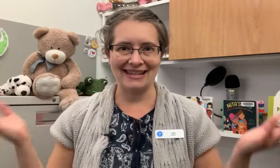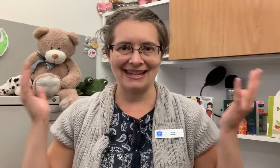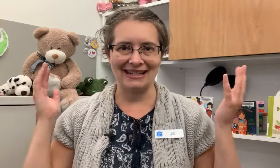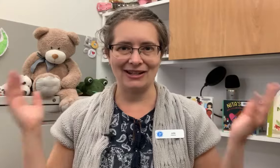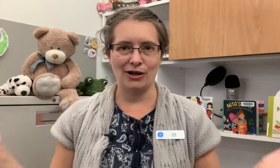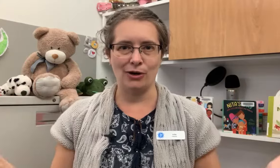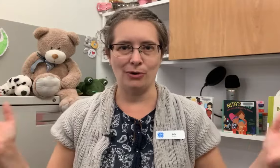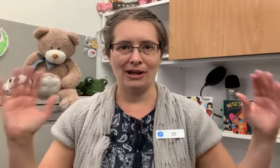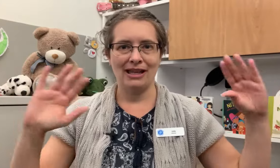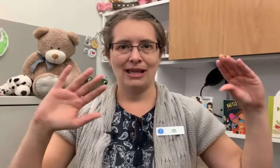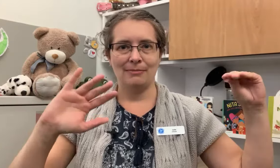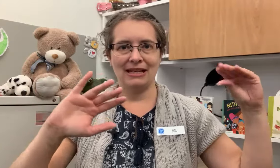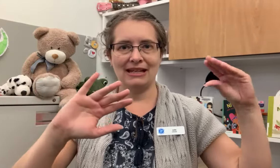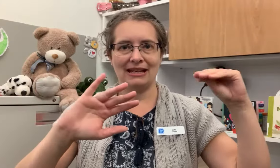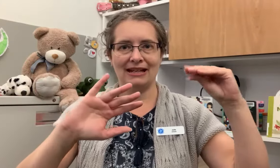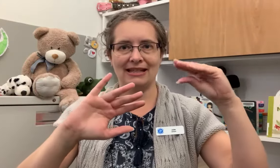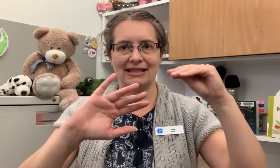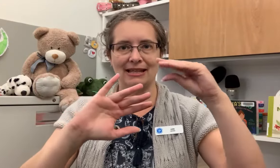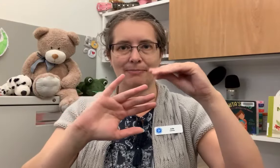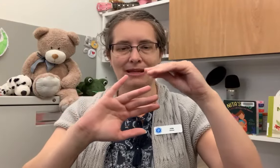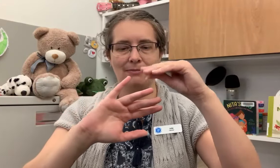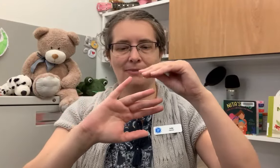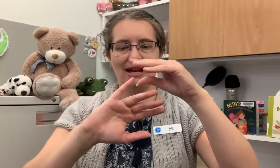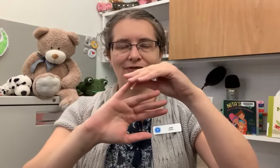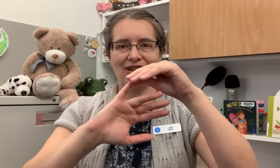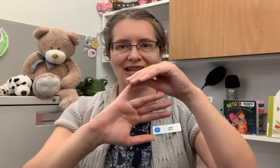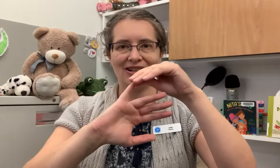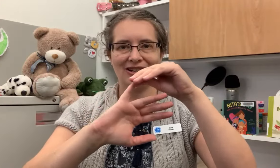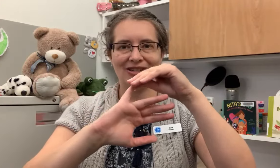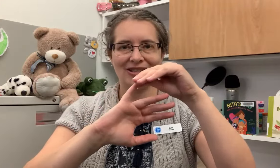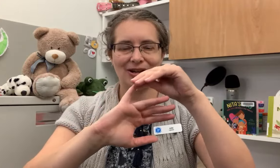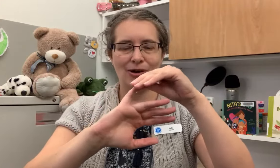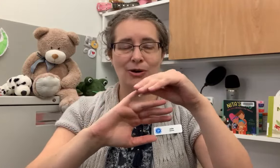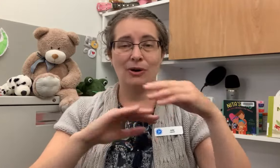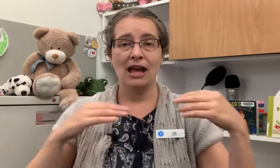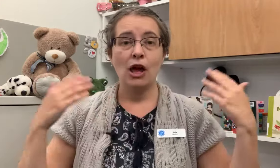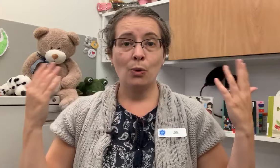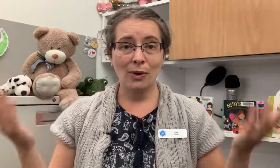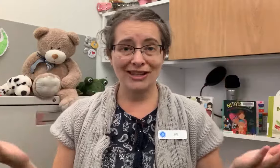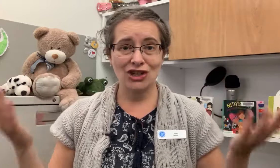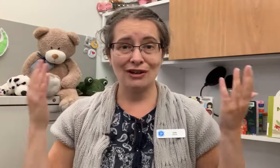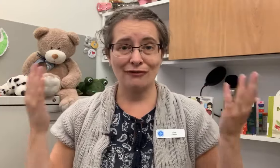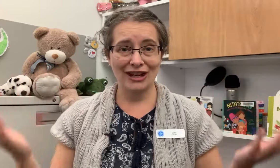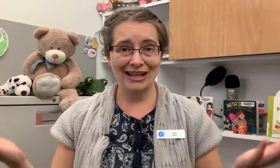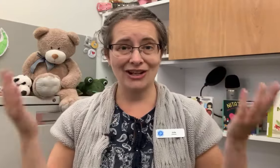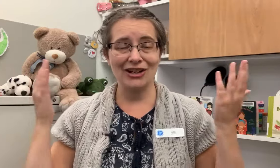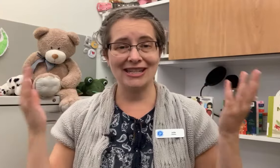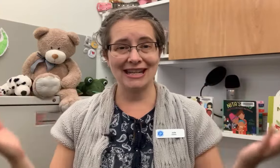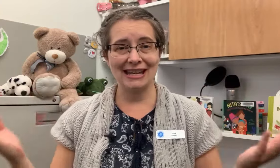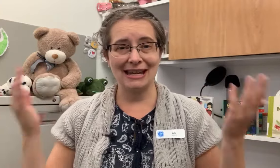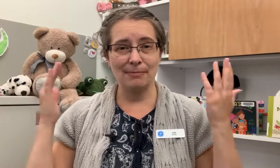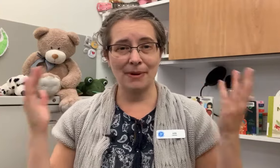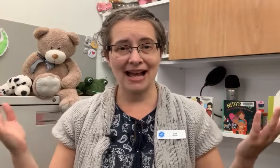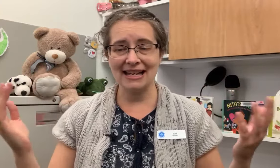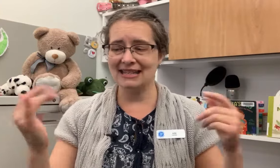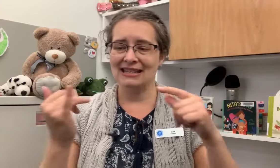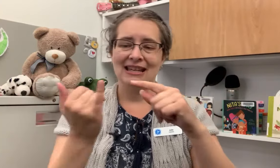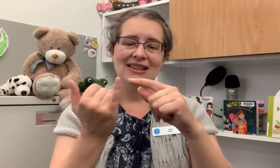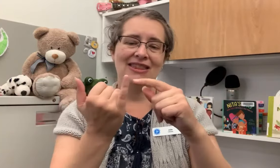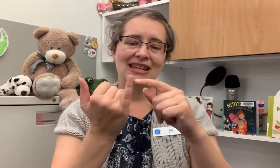it go? Because it bit my finger so. Which finger did it bite? Bite